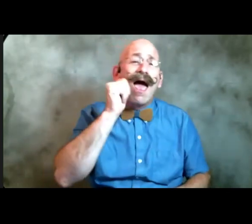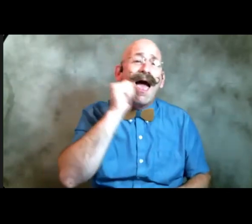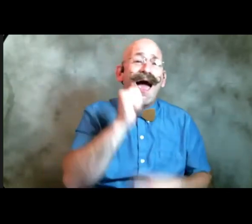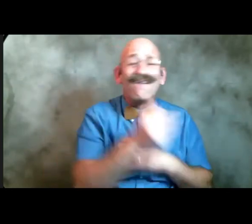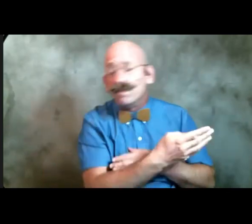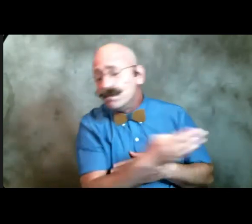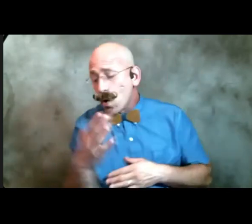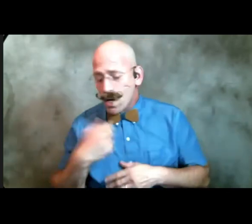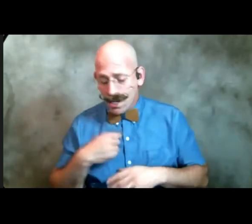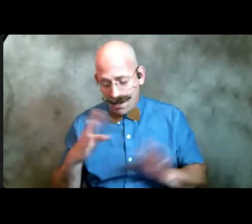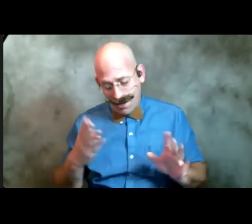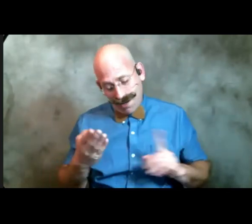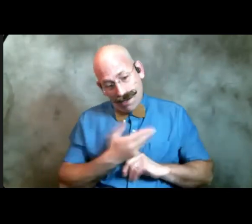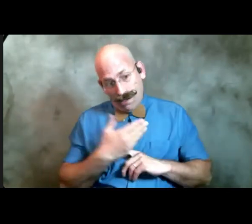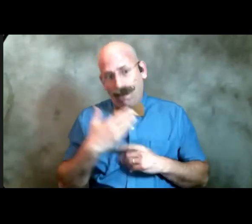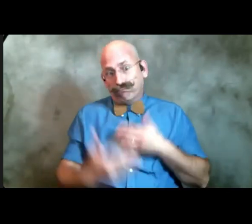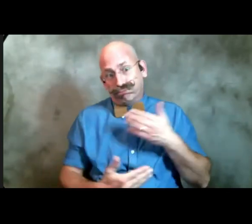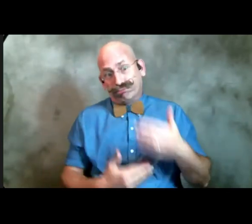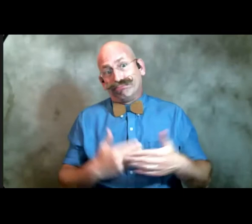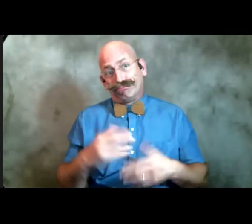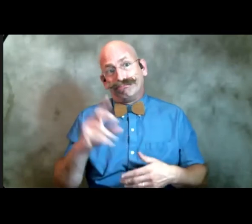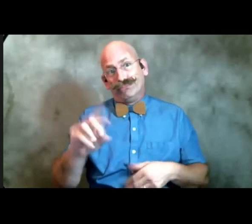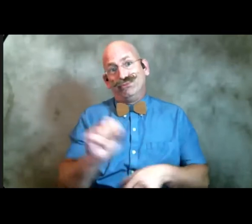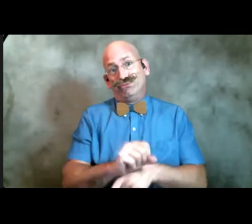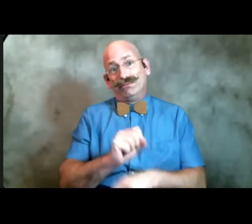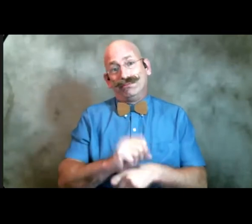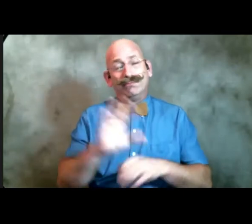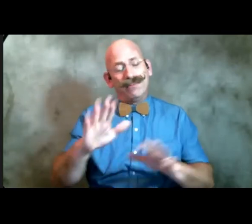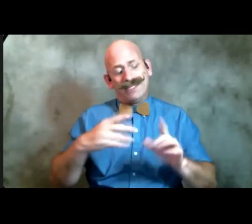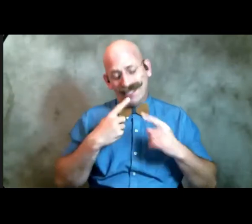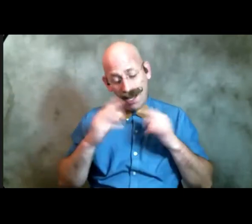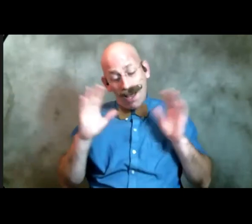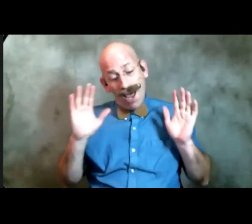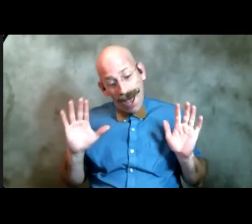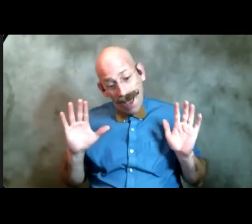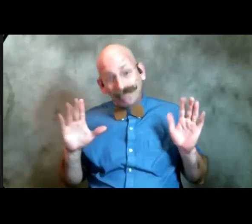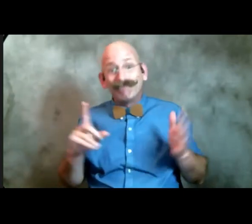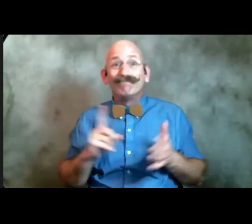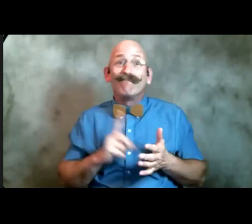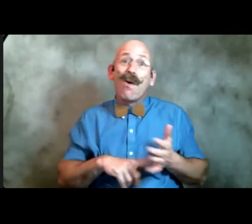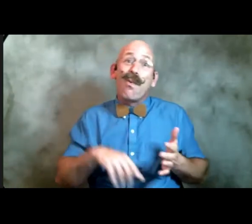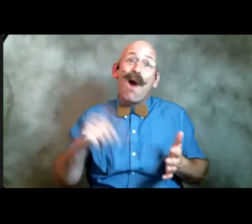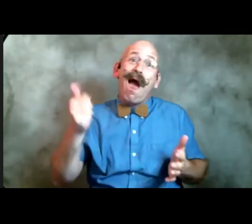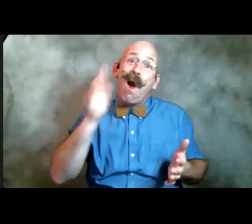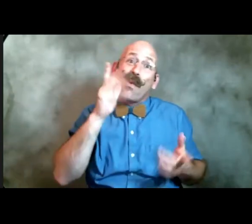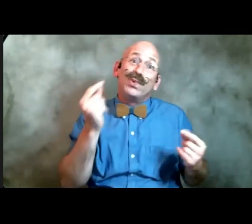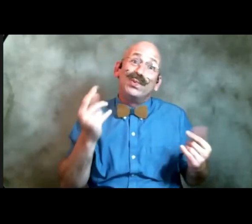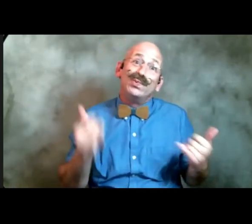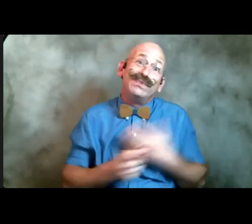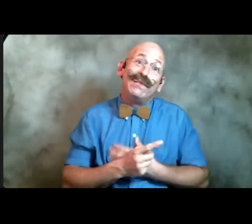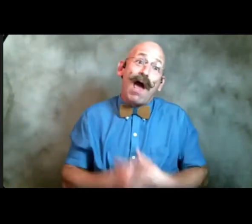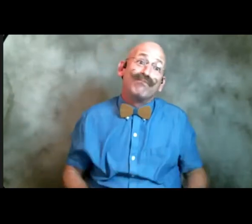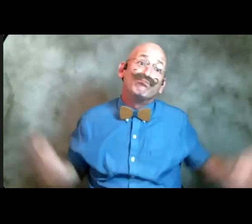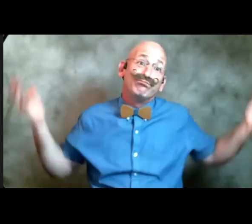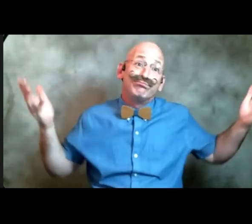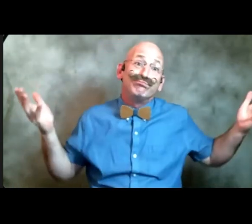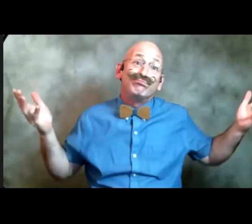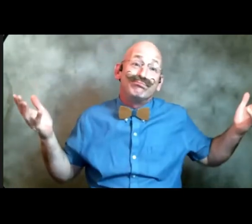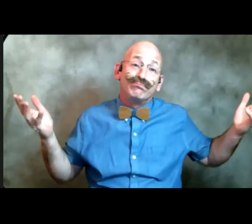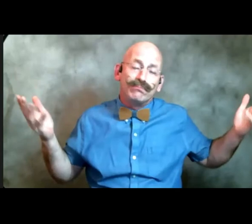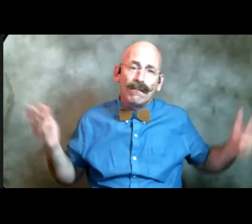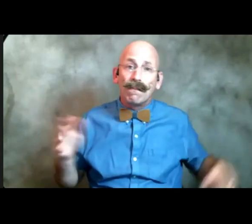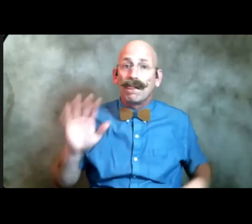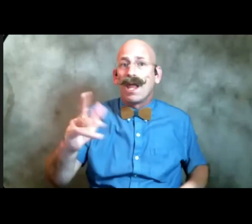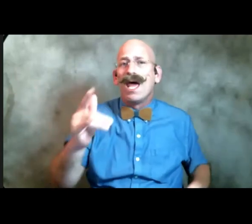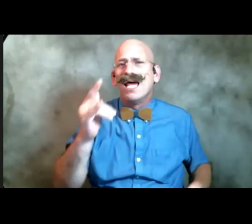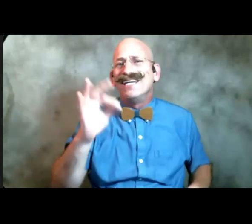ourselves to do them by reciting the admonition what else would you be doing with this day if